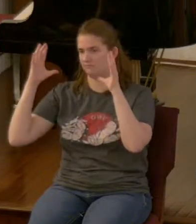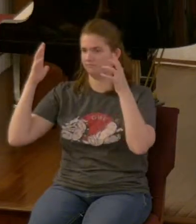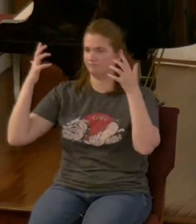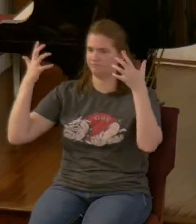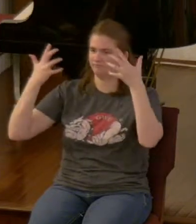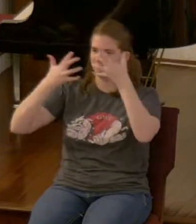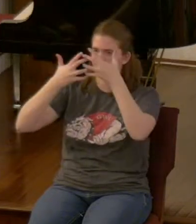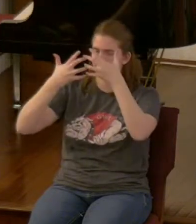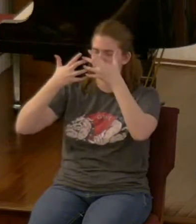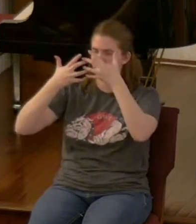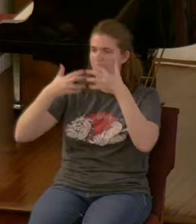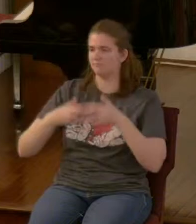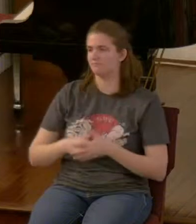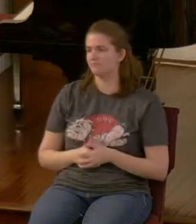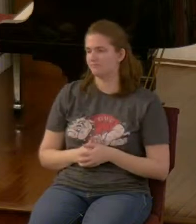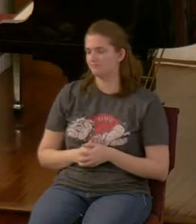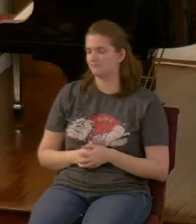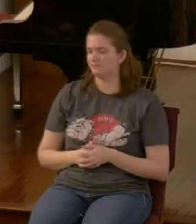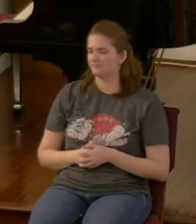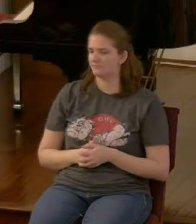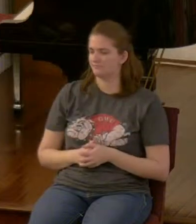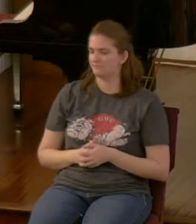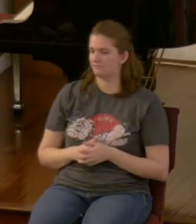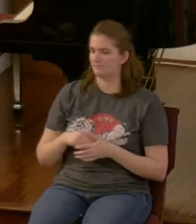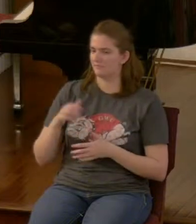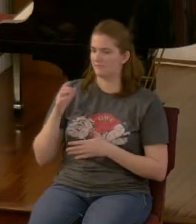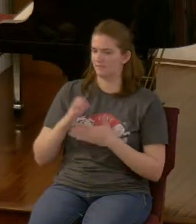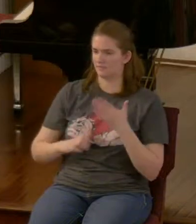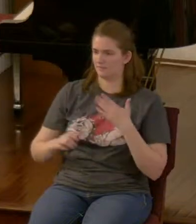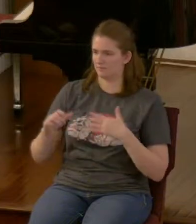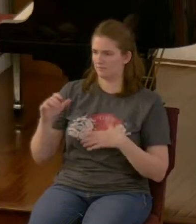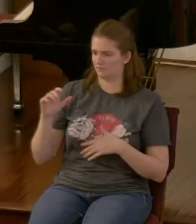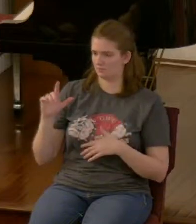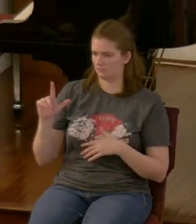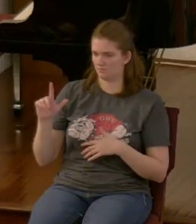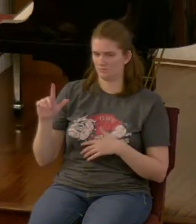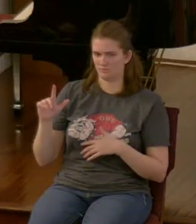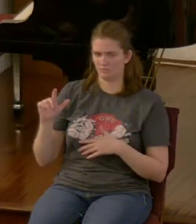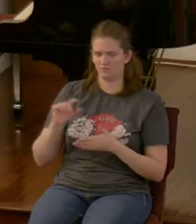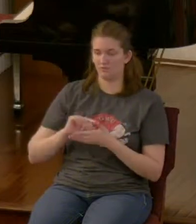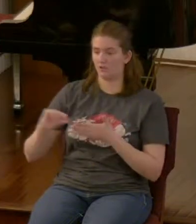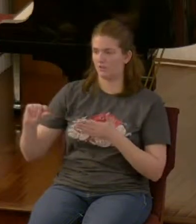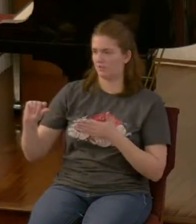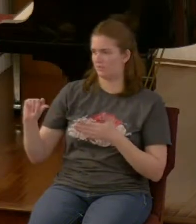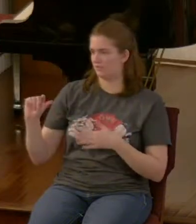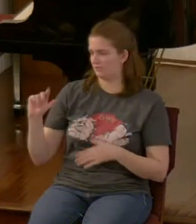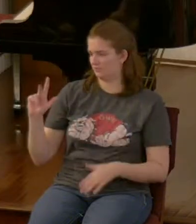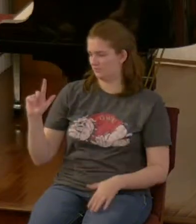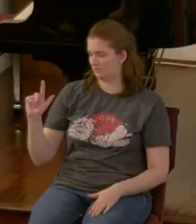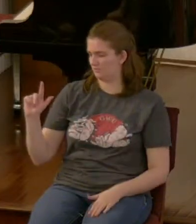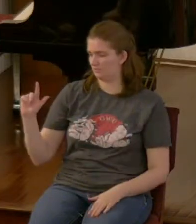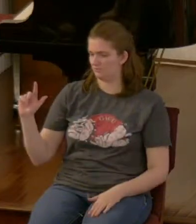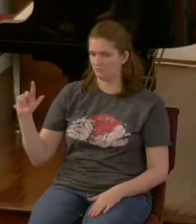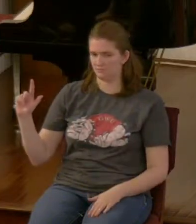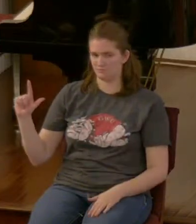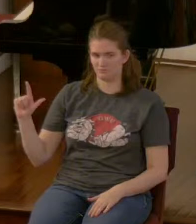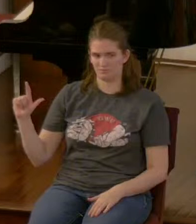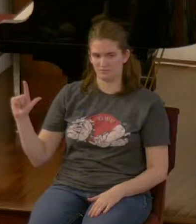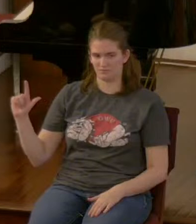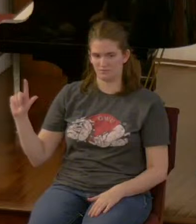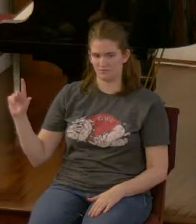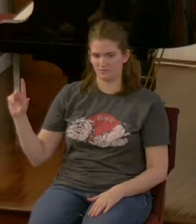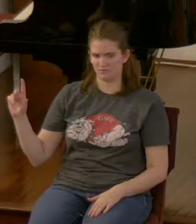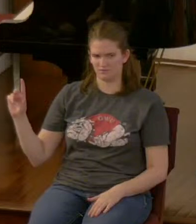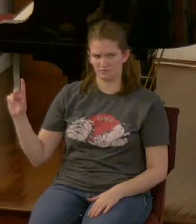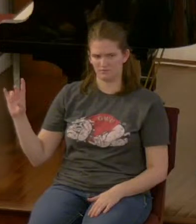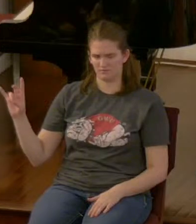okay look at 23 through 27 thus he said the fourth beast will be